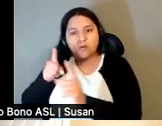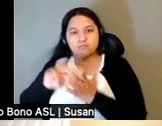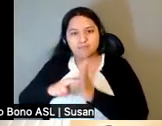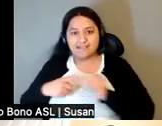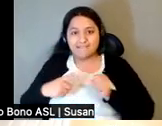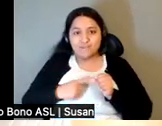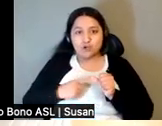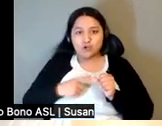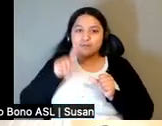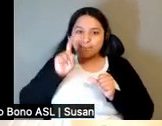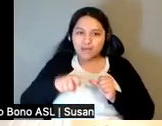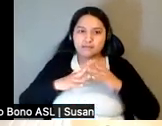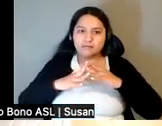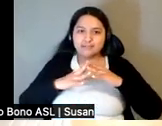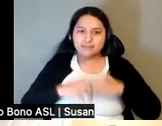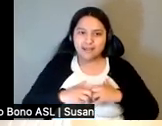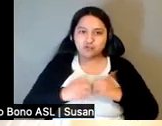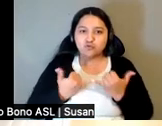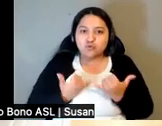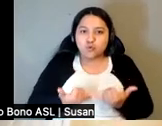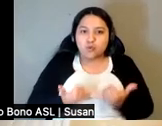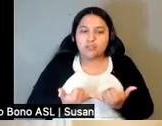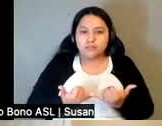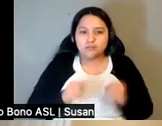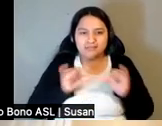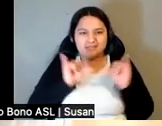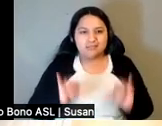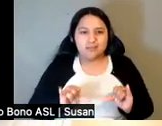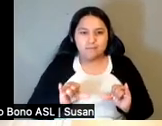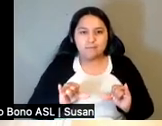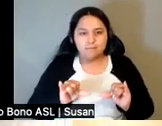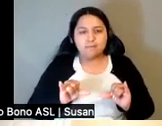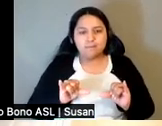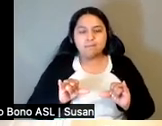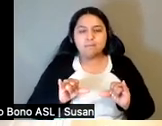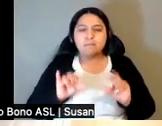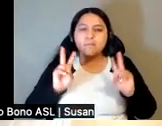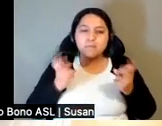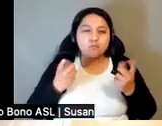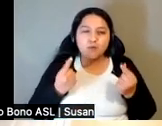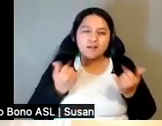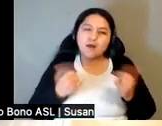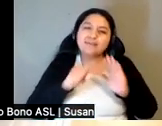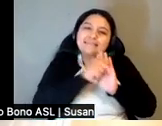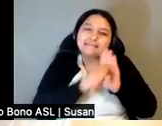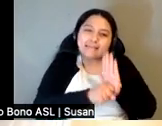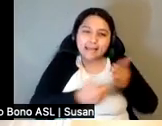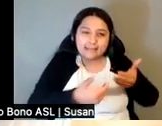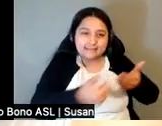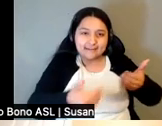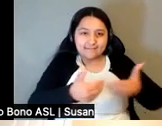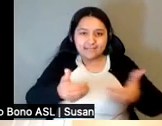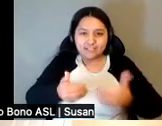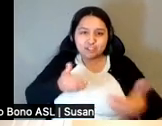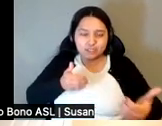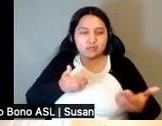existing nation state in this kind of subdivisions is the state subdivisions in this case of the state